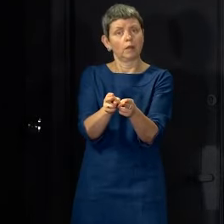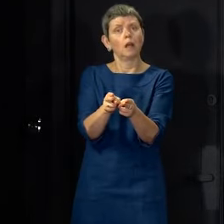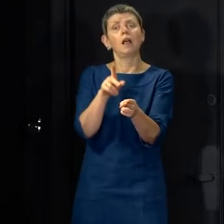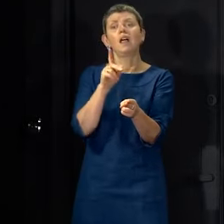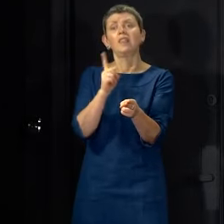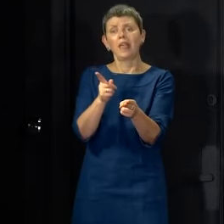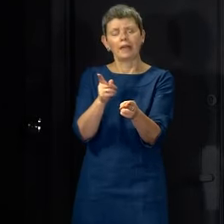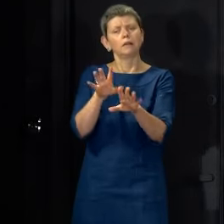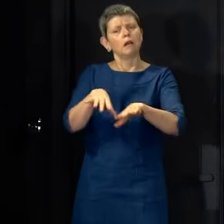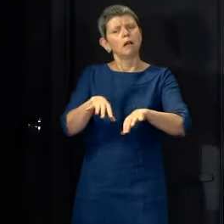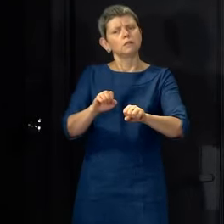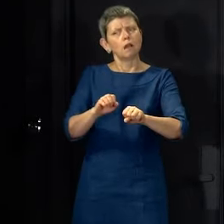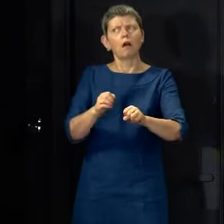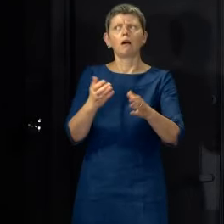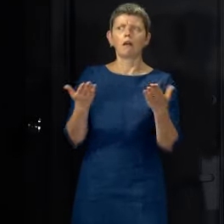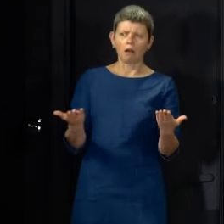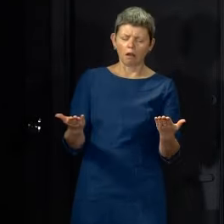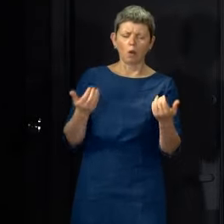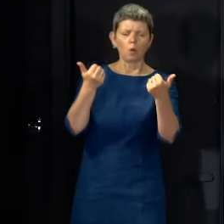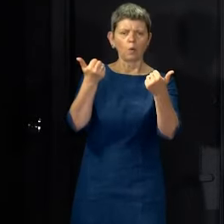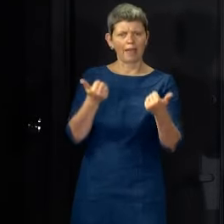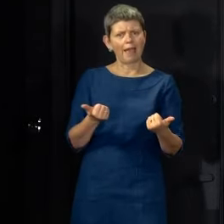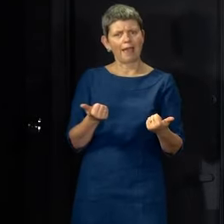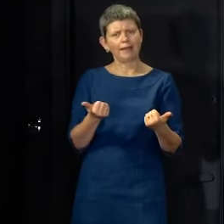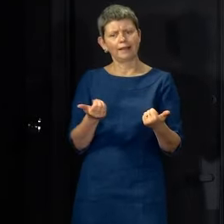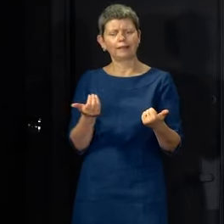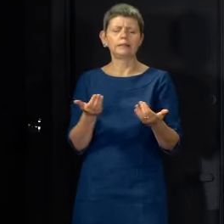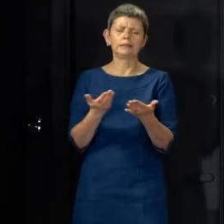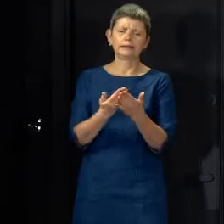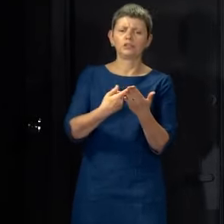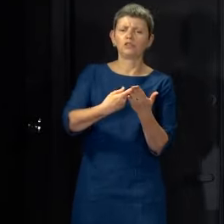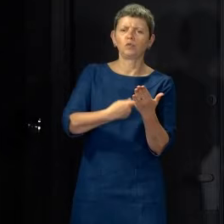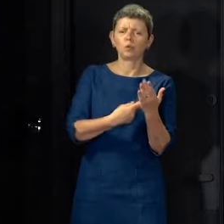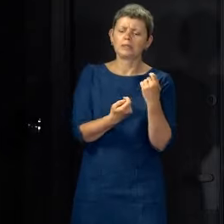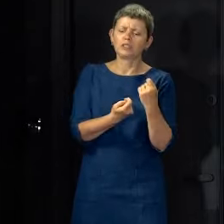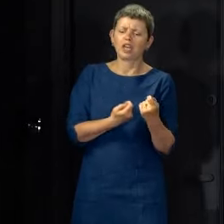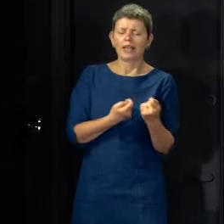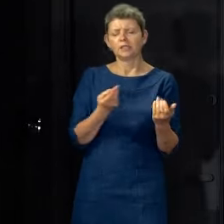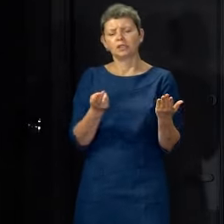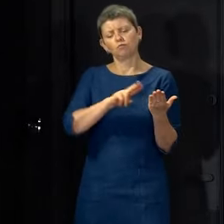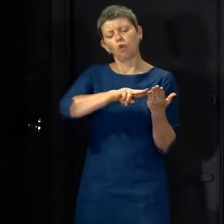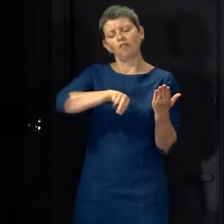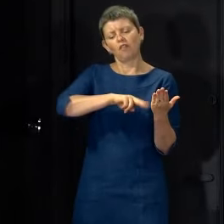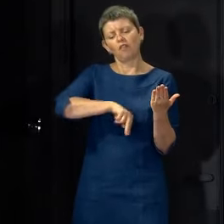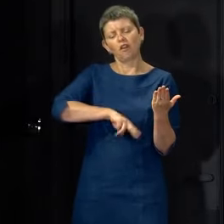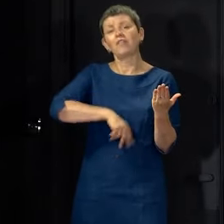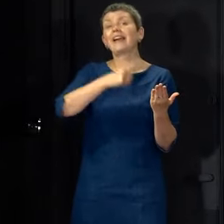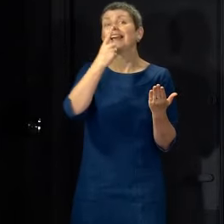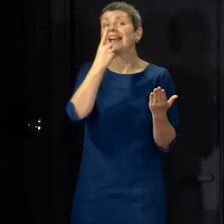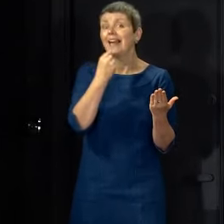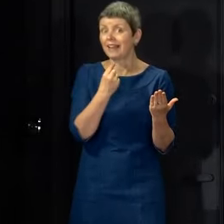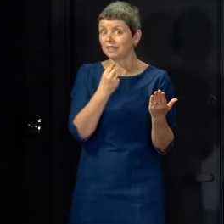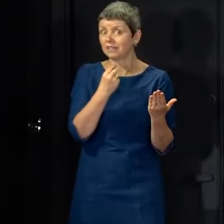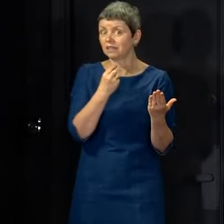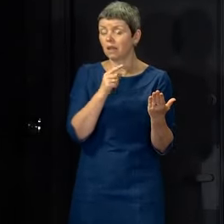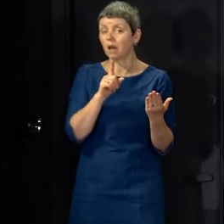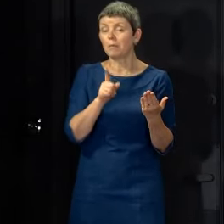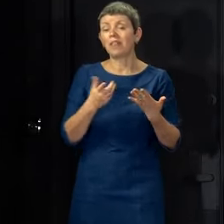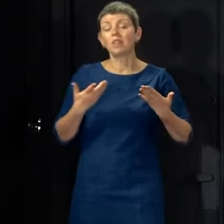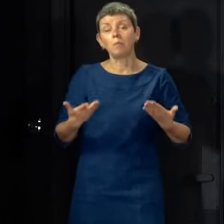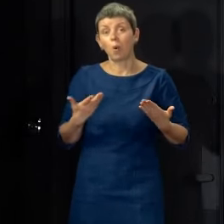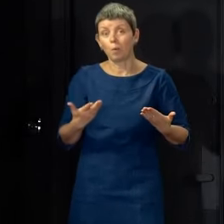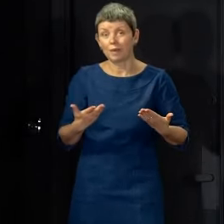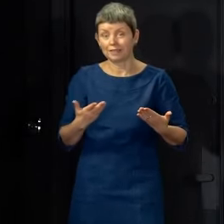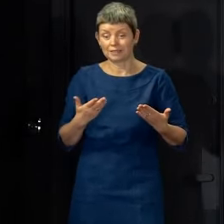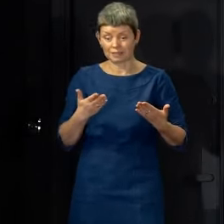easier because we can restore greater normality to every aspect of our lives. But that focus on making sure that we do more to suppress